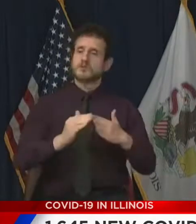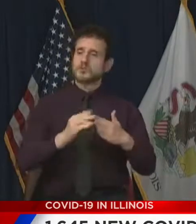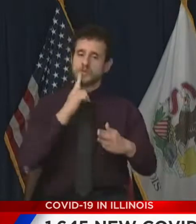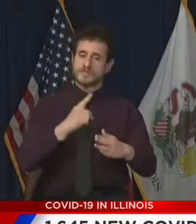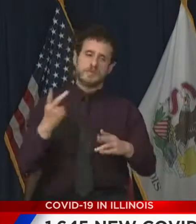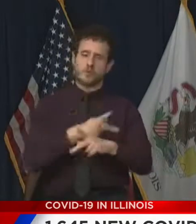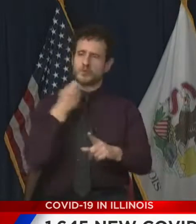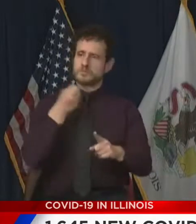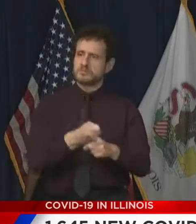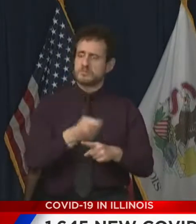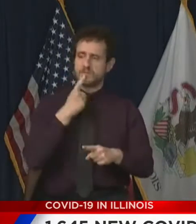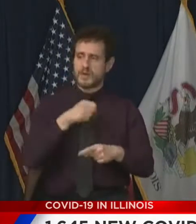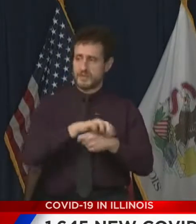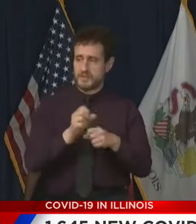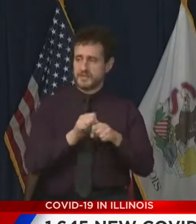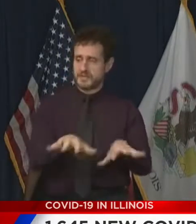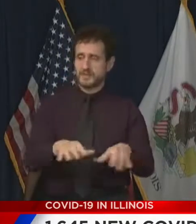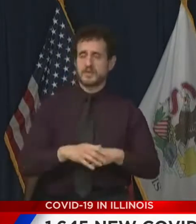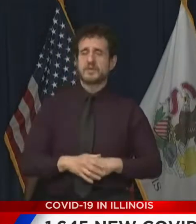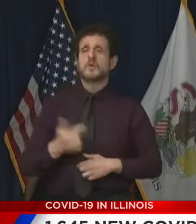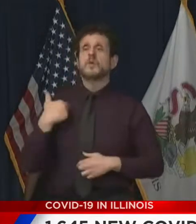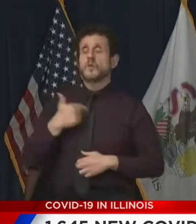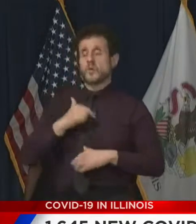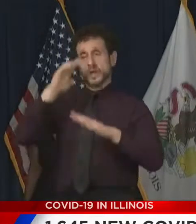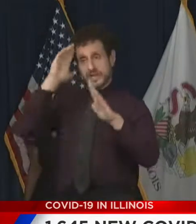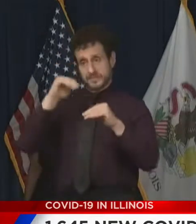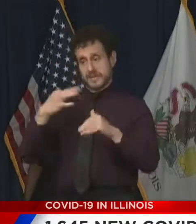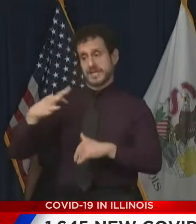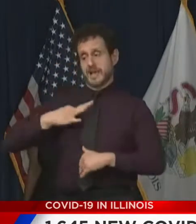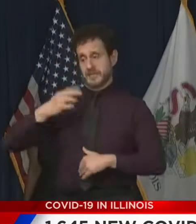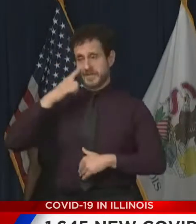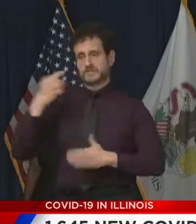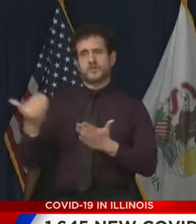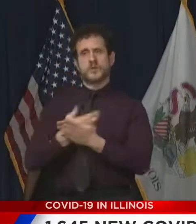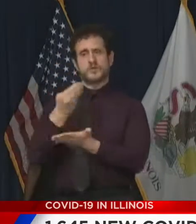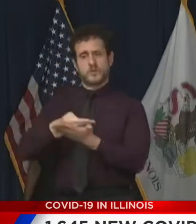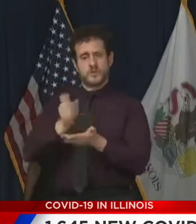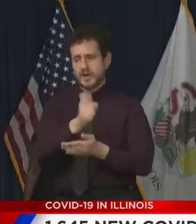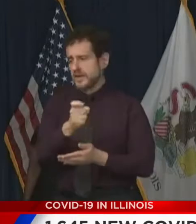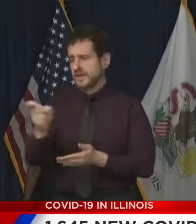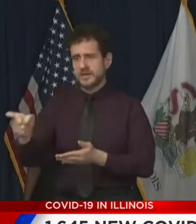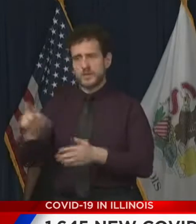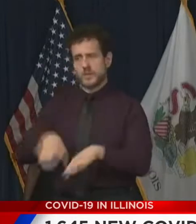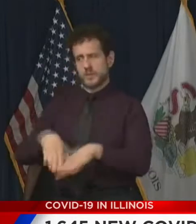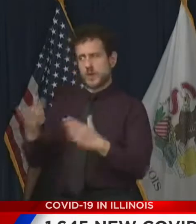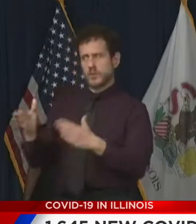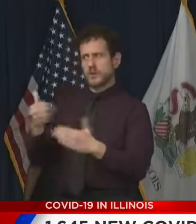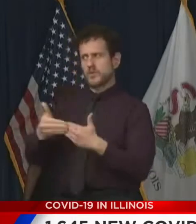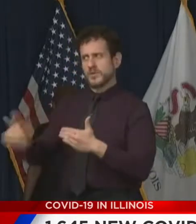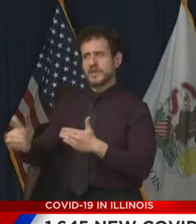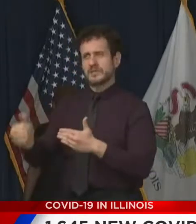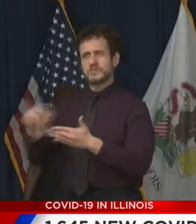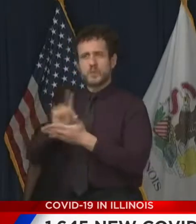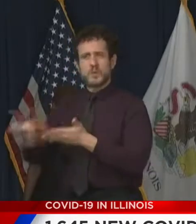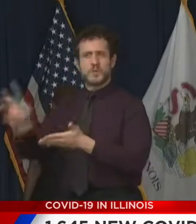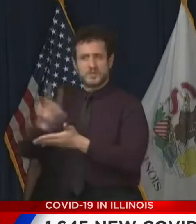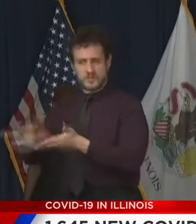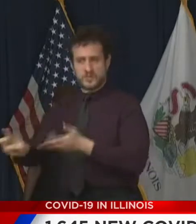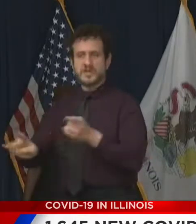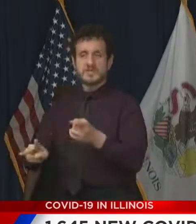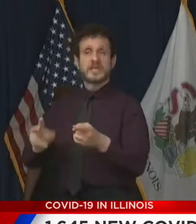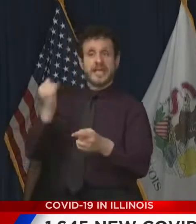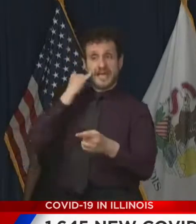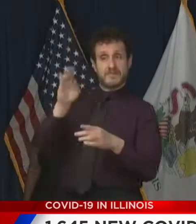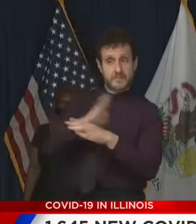application for the next wave of funds in the coming weeks. Businesses who want to learn more or stay in touch to follow updates